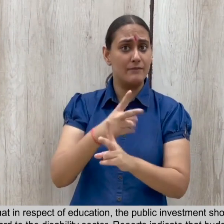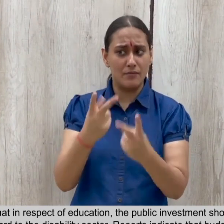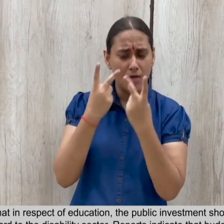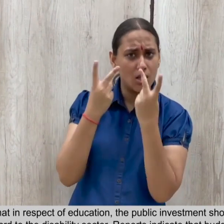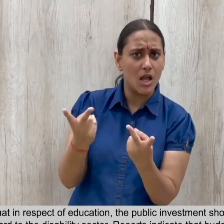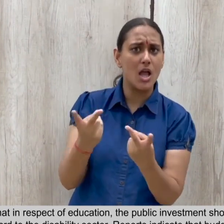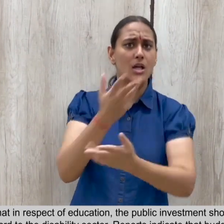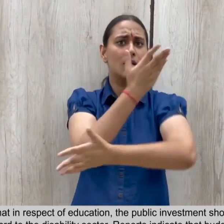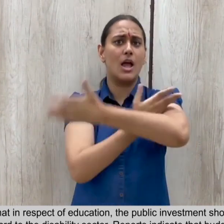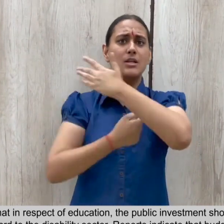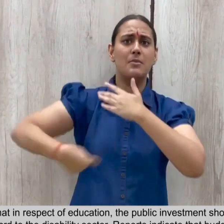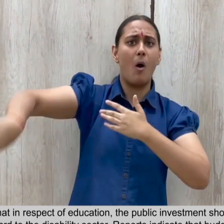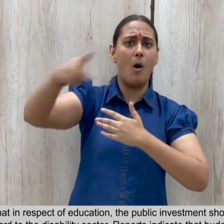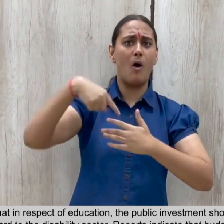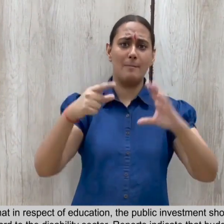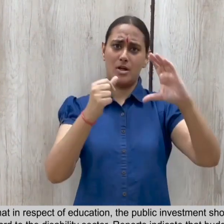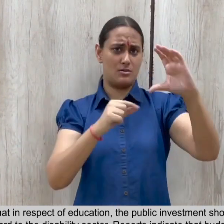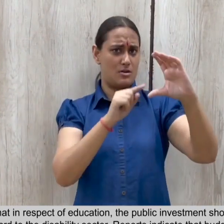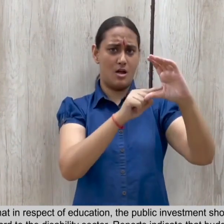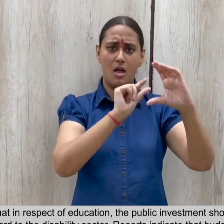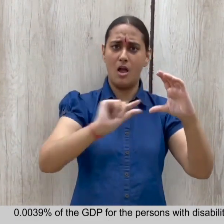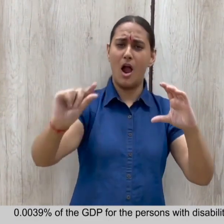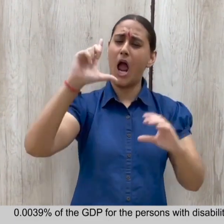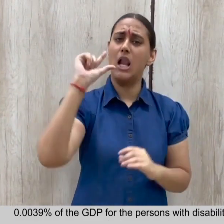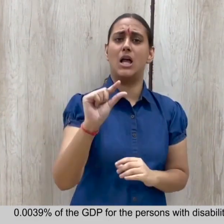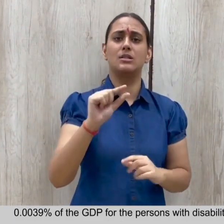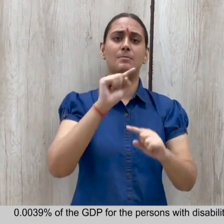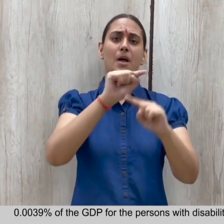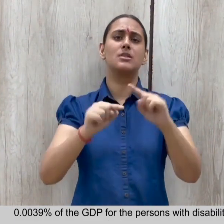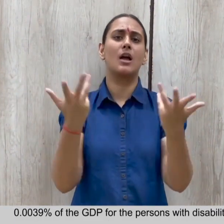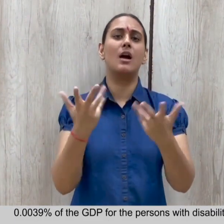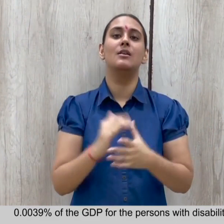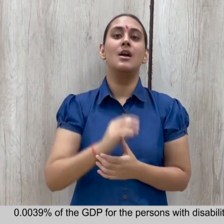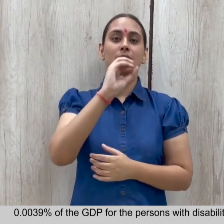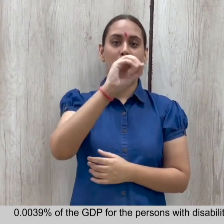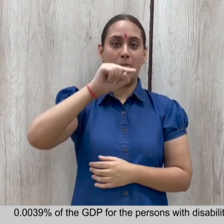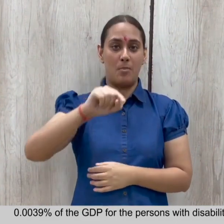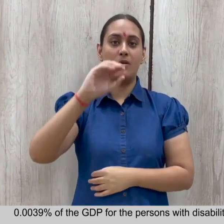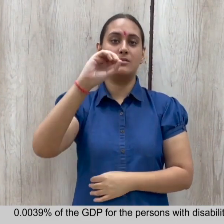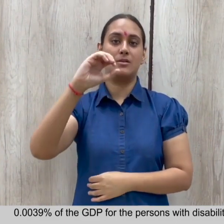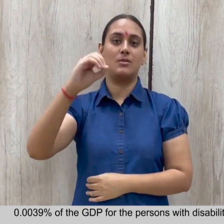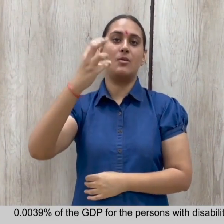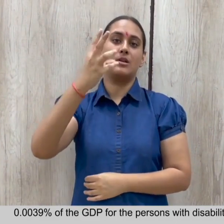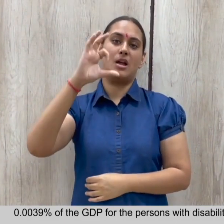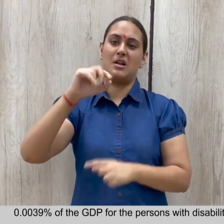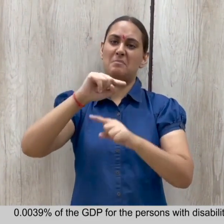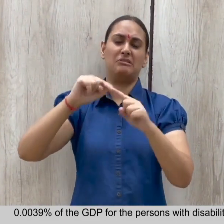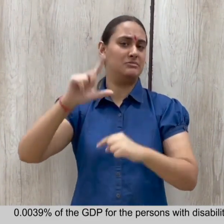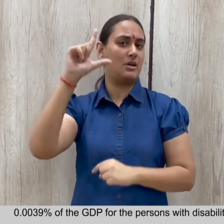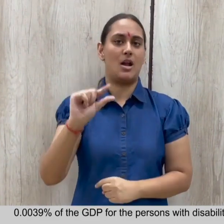that budget allocation was only around 0.0039% of the GDP for